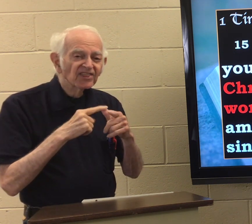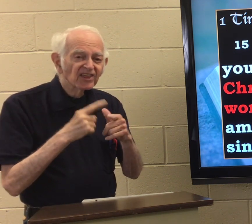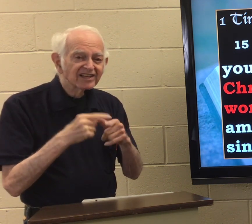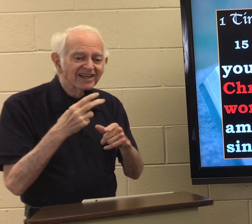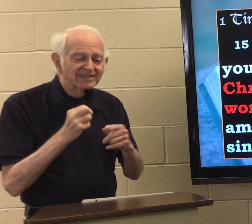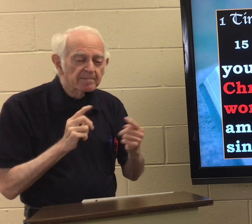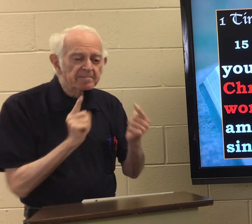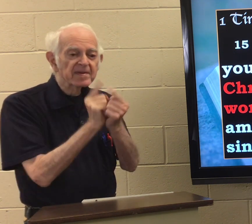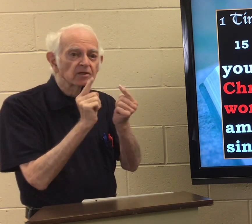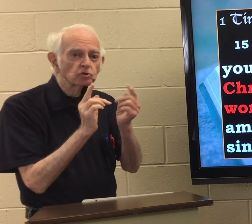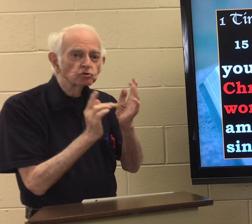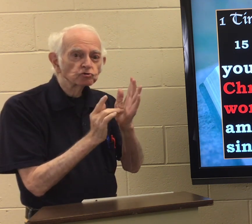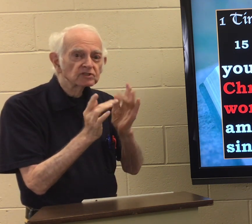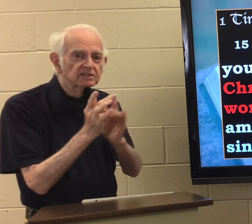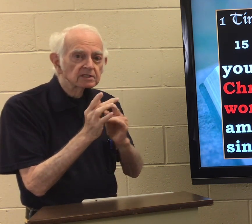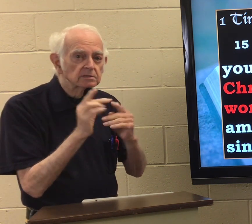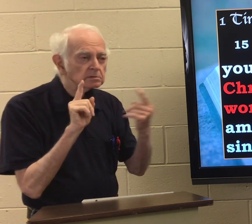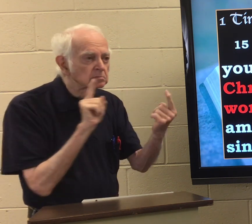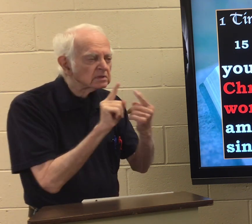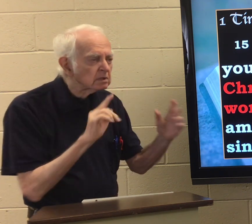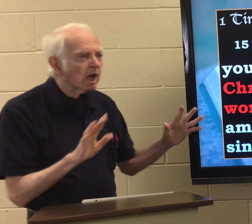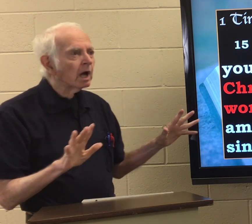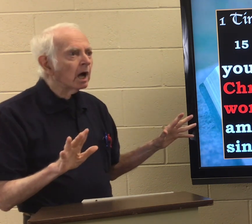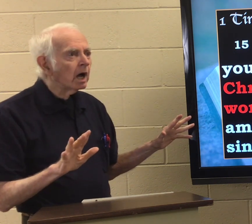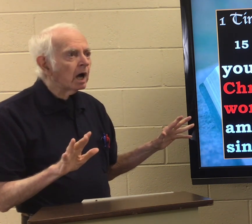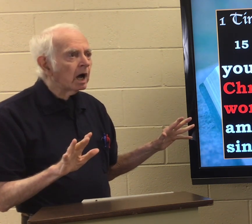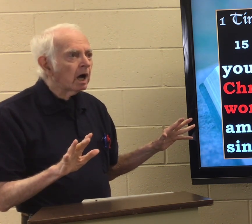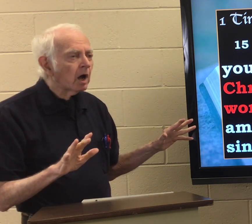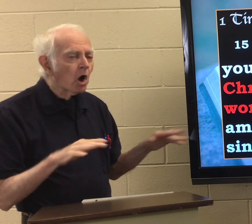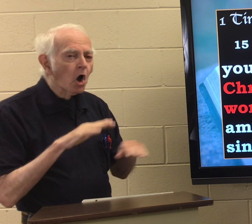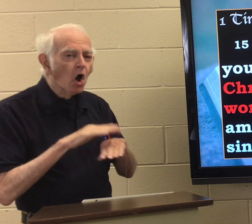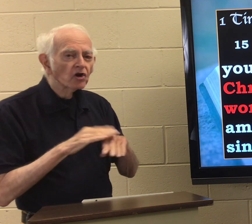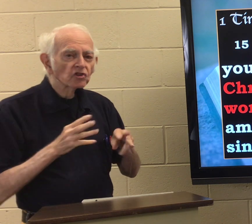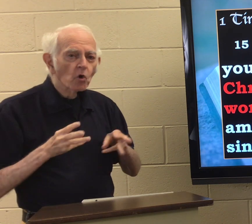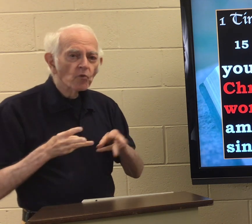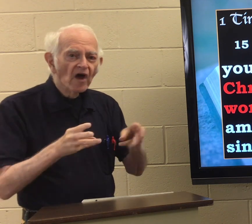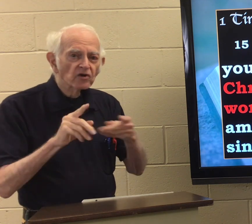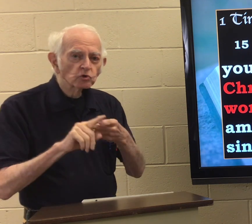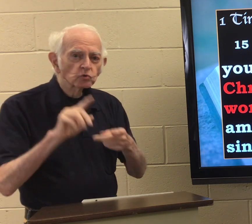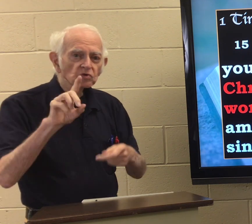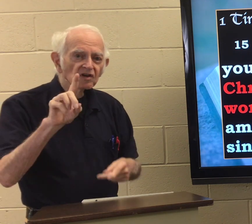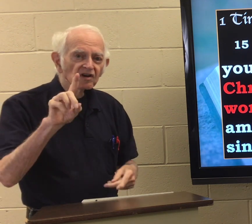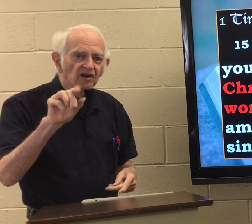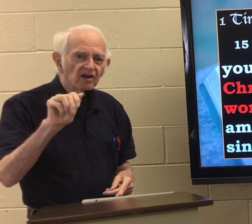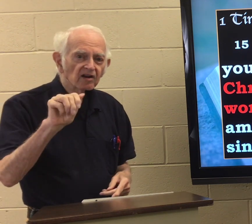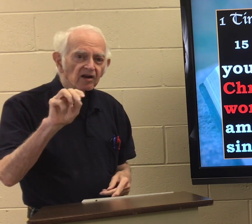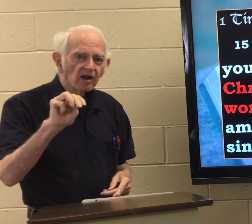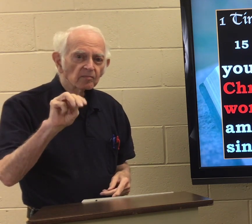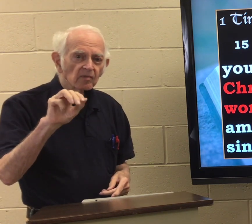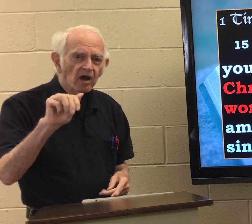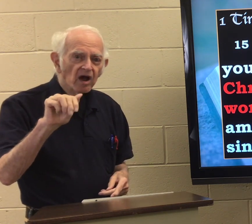But then he met Jesus on the way to Damascus.